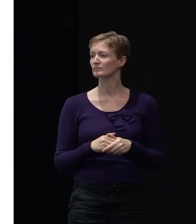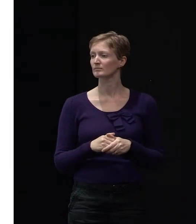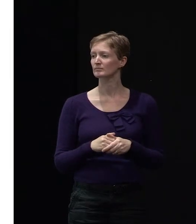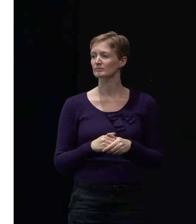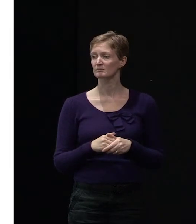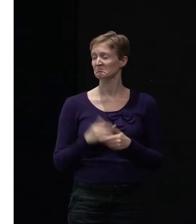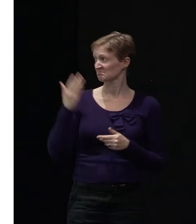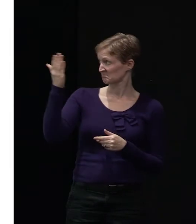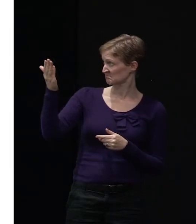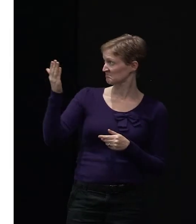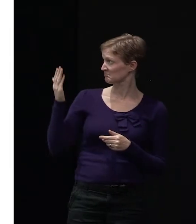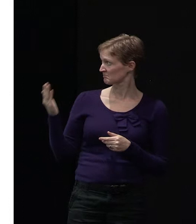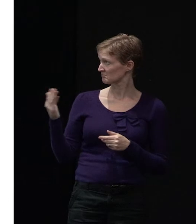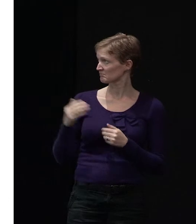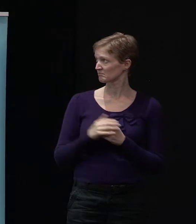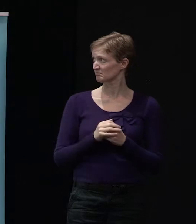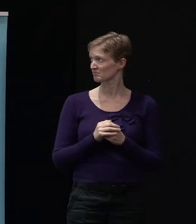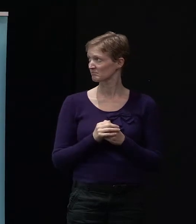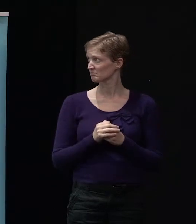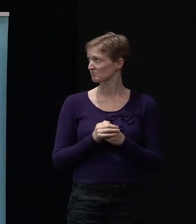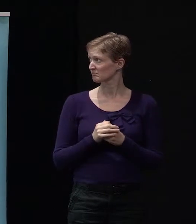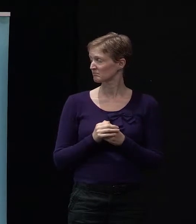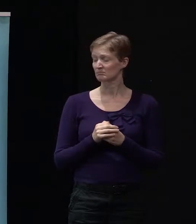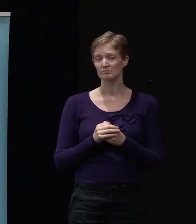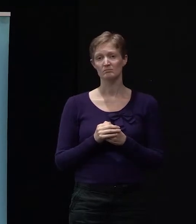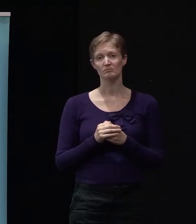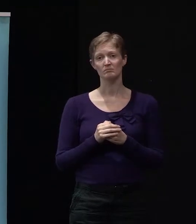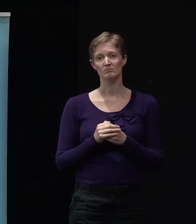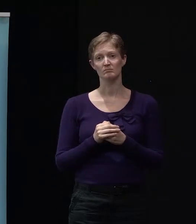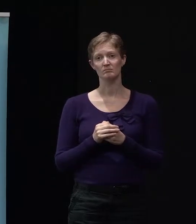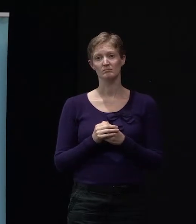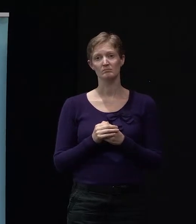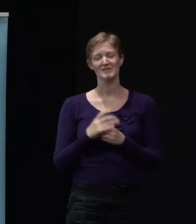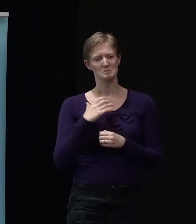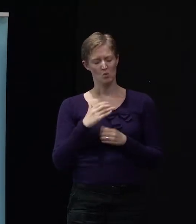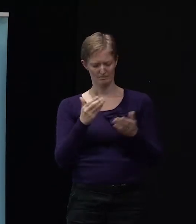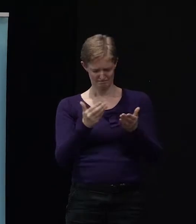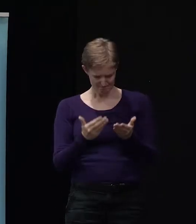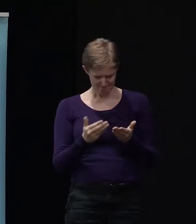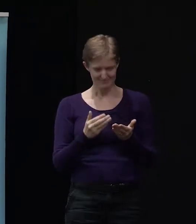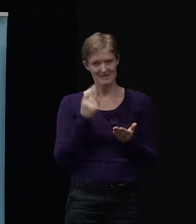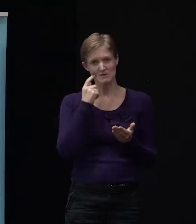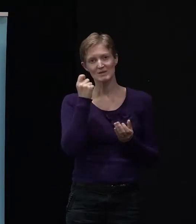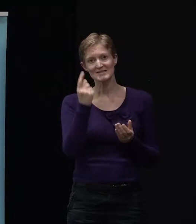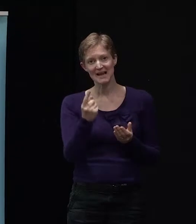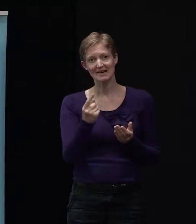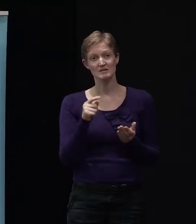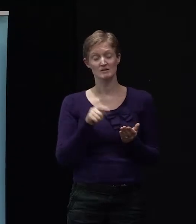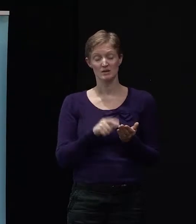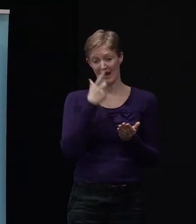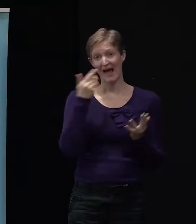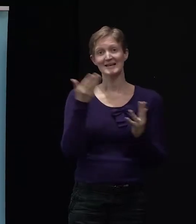other documents which bring it a little bit closer down to home, which are on the Ministry of Building and Innovation and Employment stand,